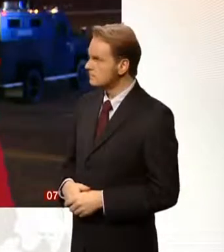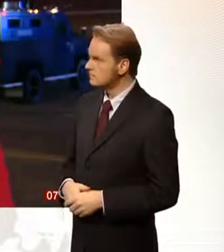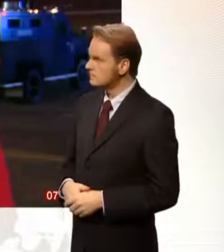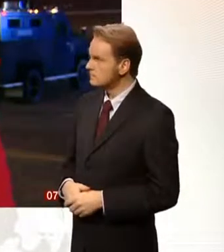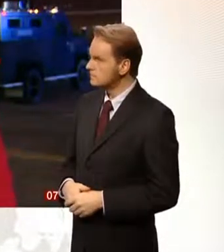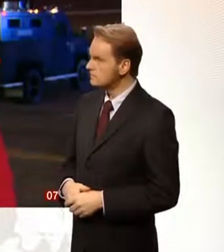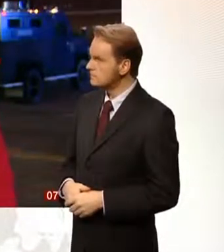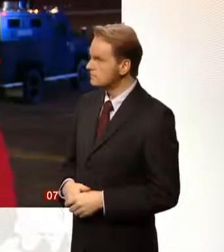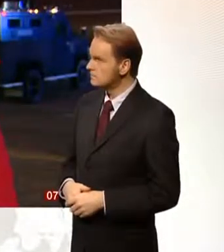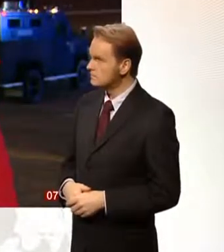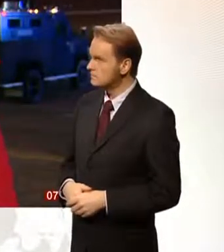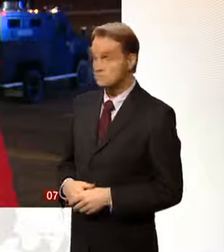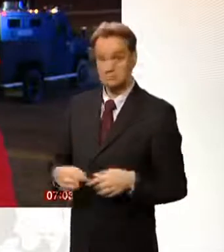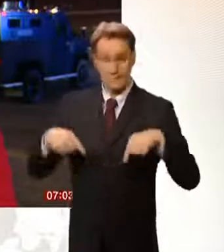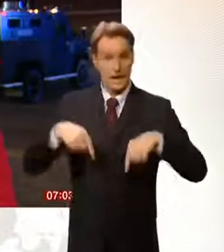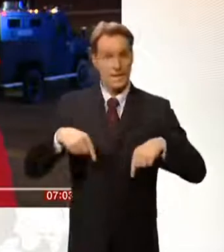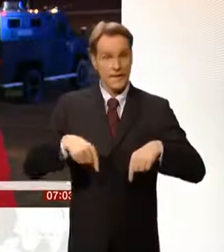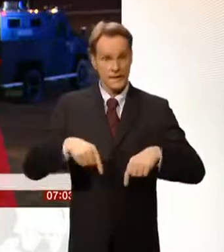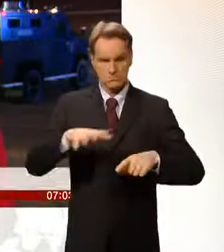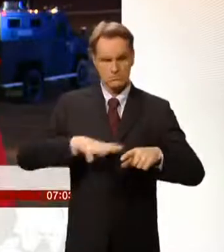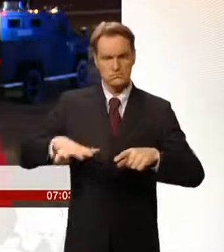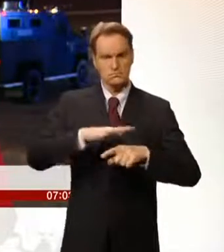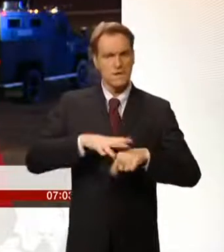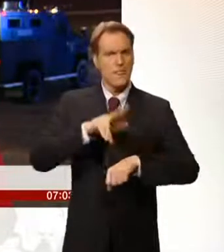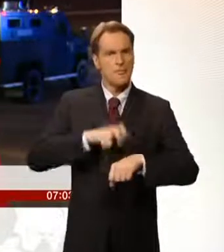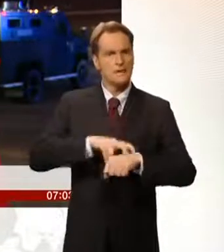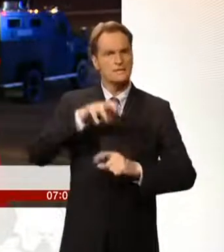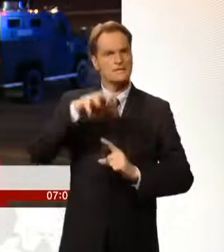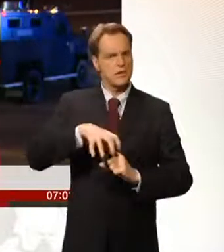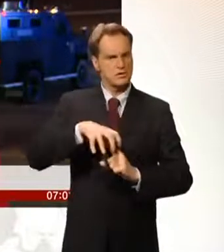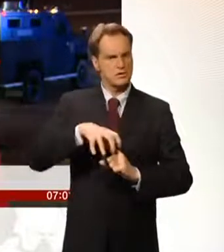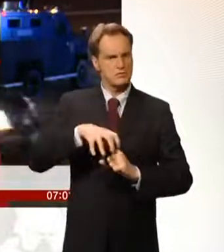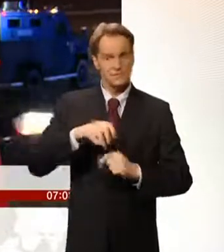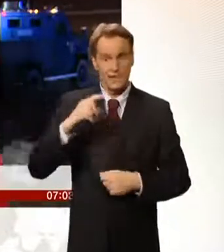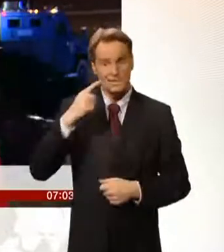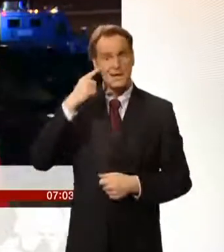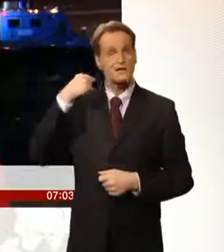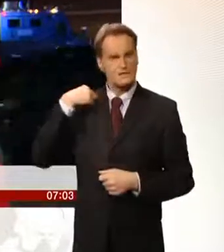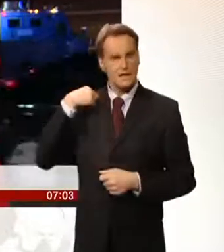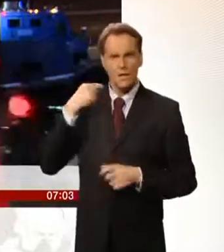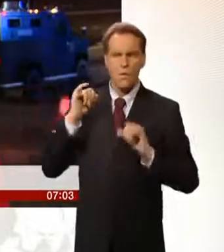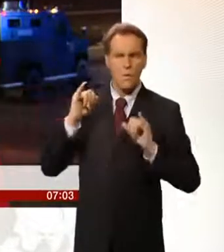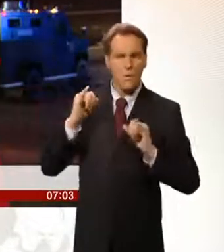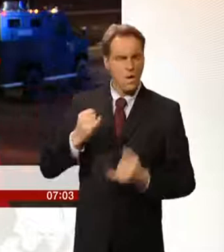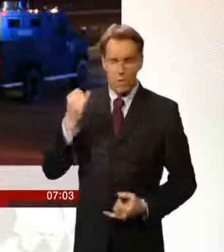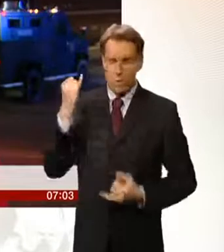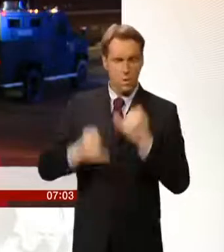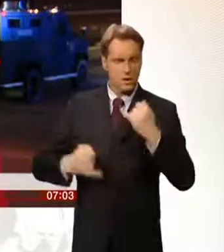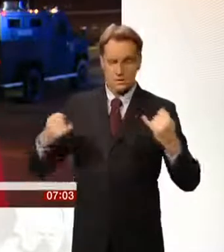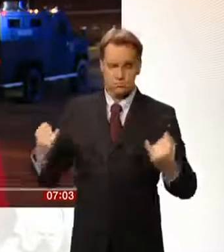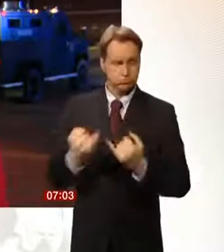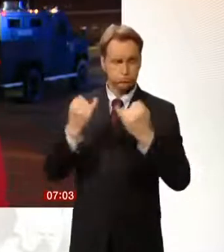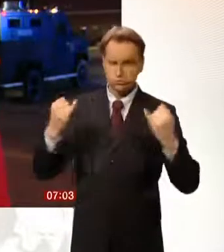Well, I'm outside the police station in Ferguson. And 24 hours ago this was where some of the worst violence was